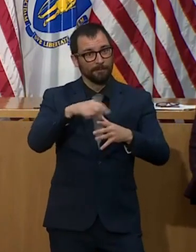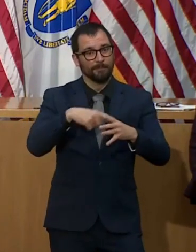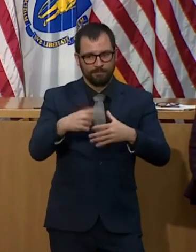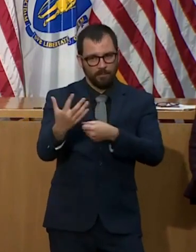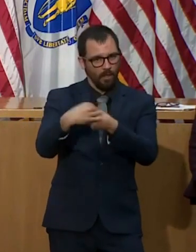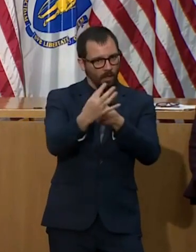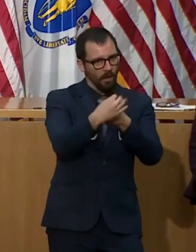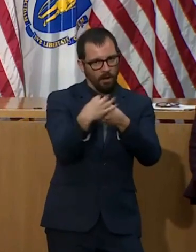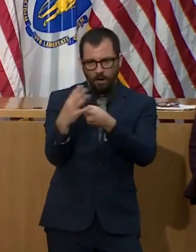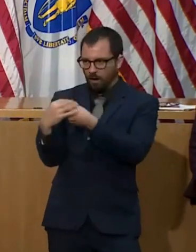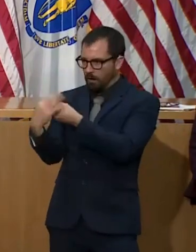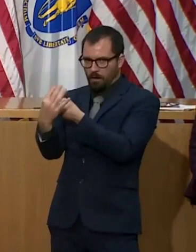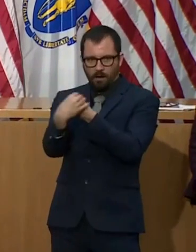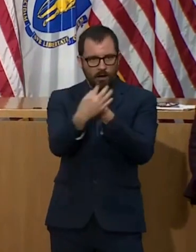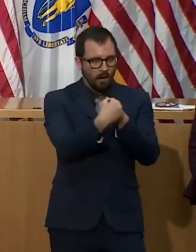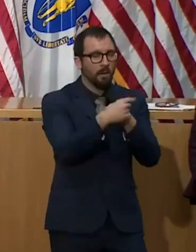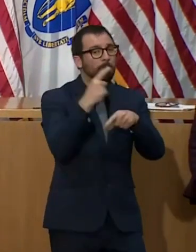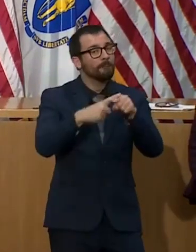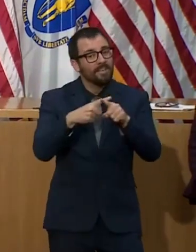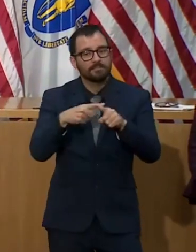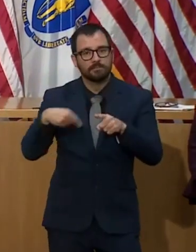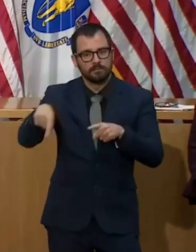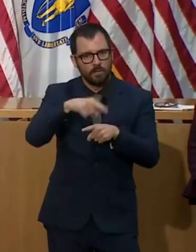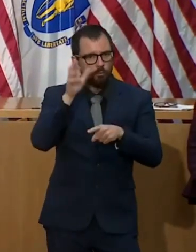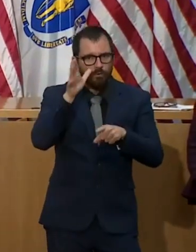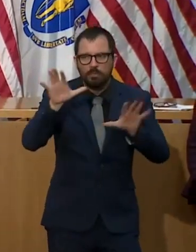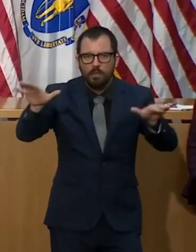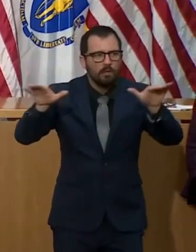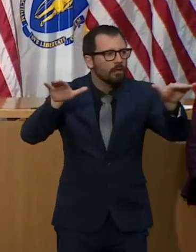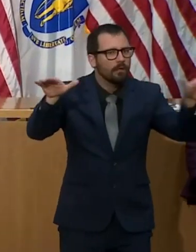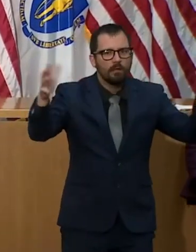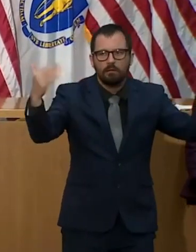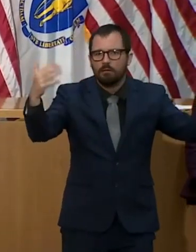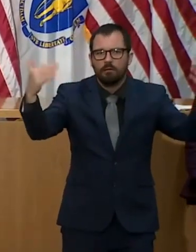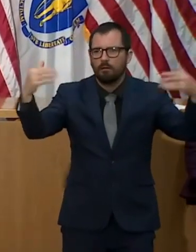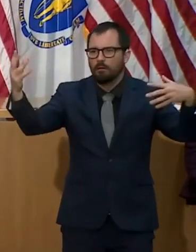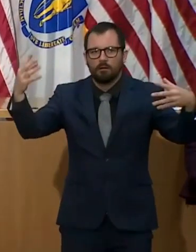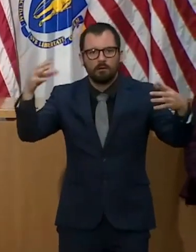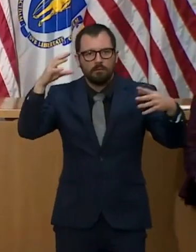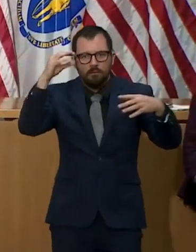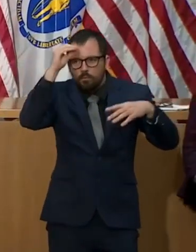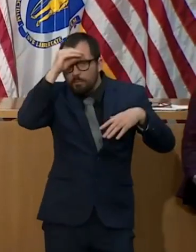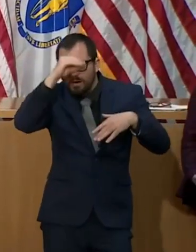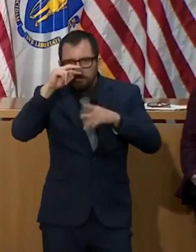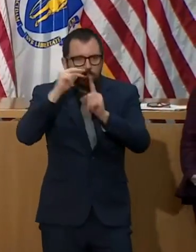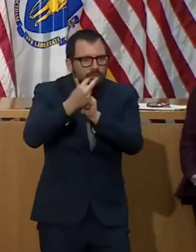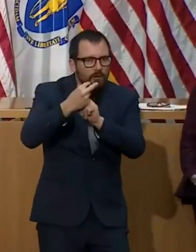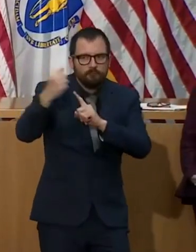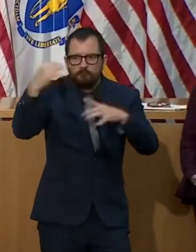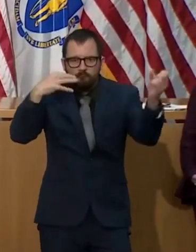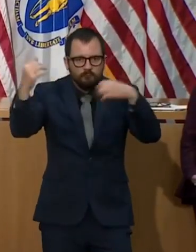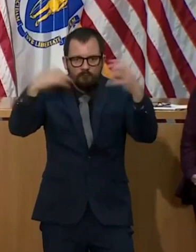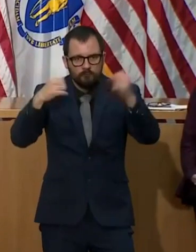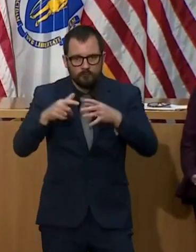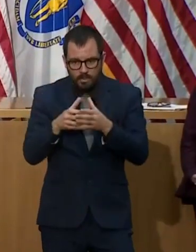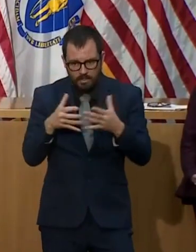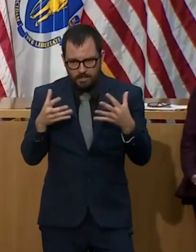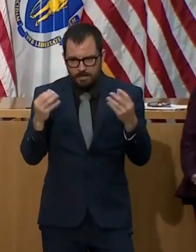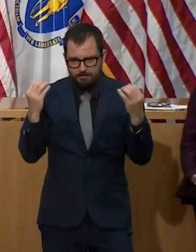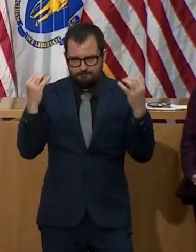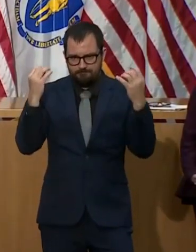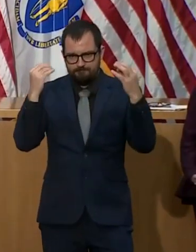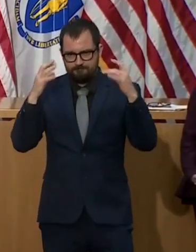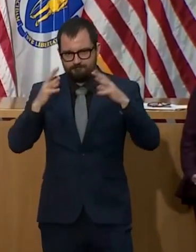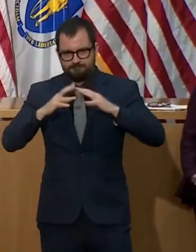folks in different verticals to get together, talk to one another, and then speak with one voice to this